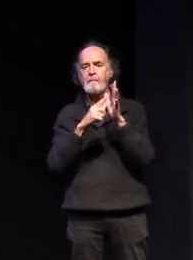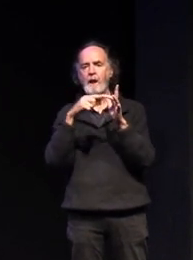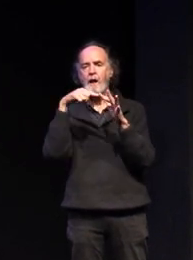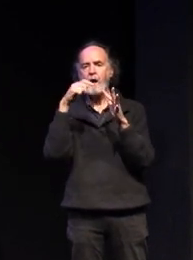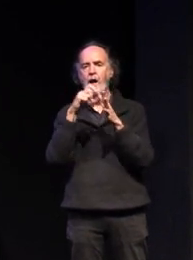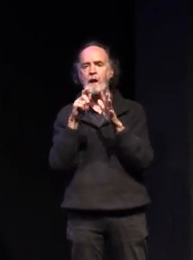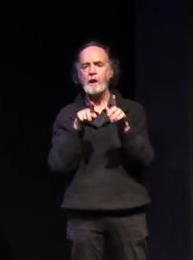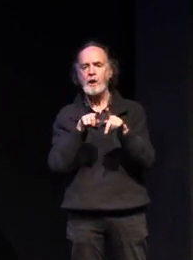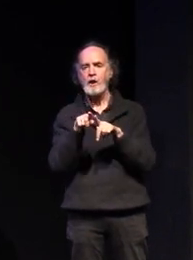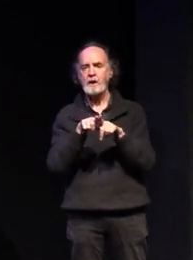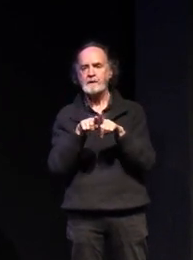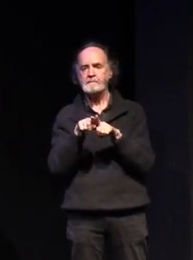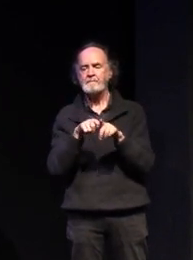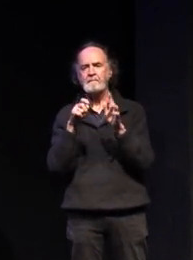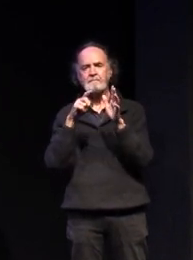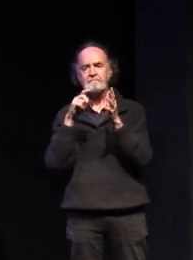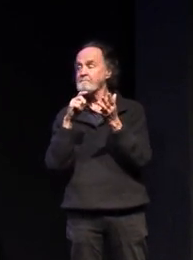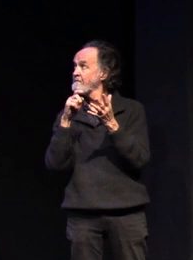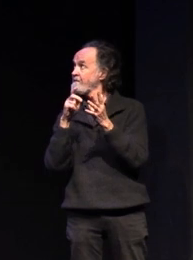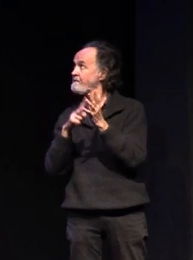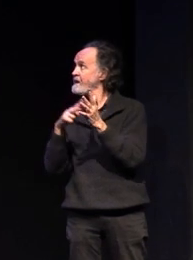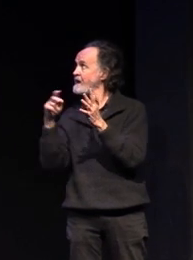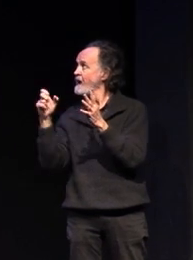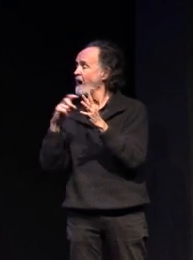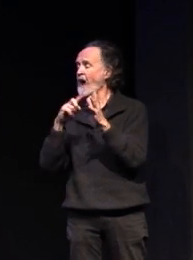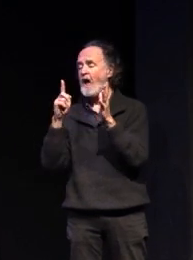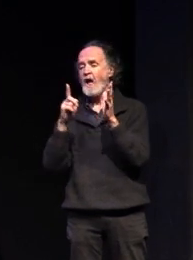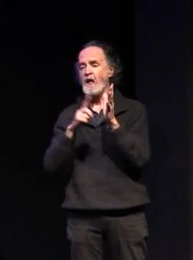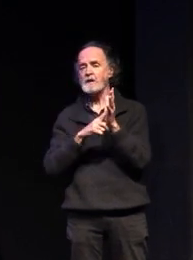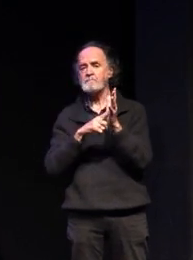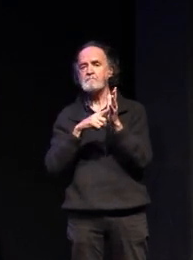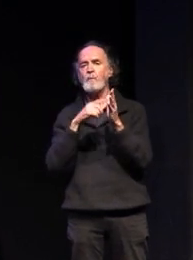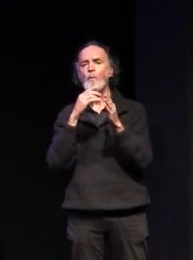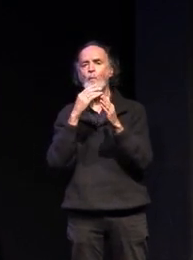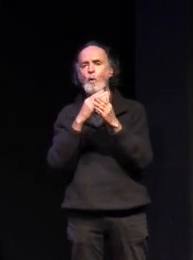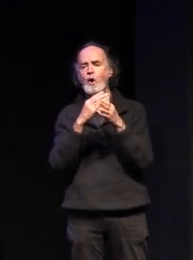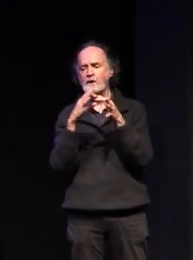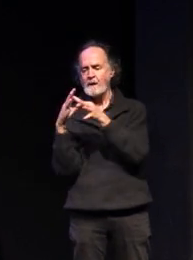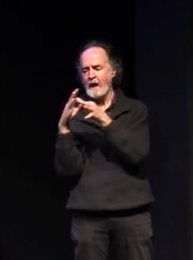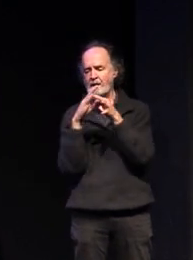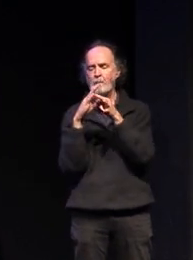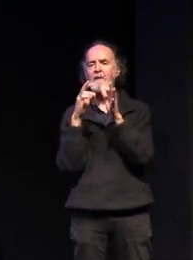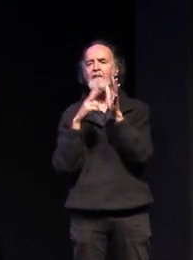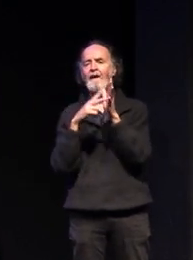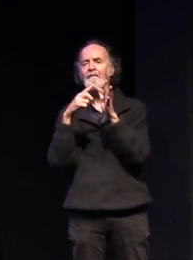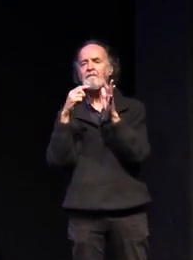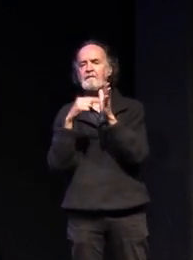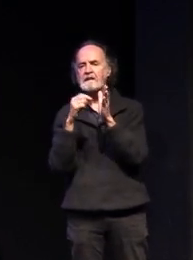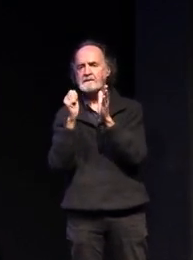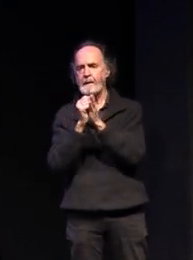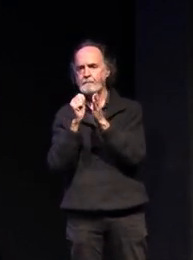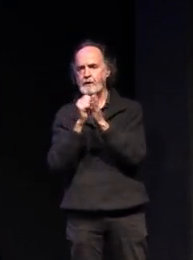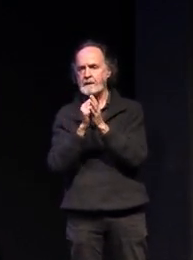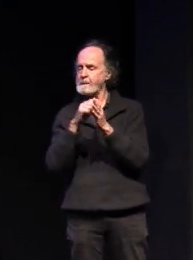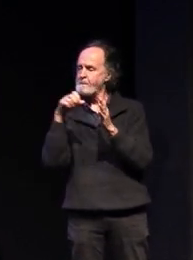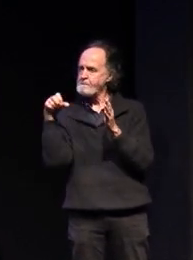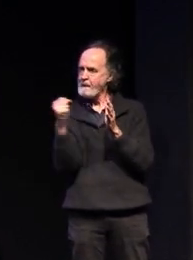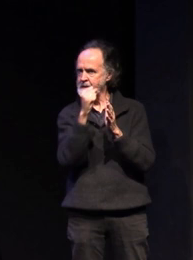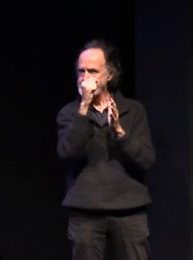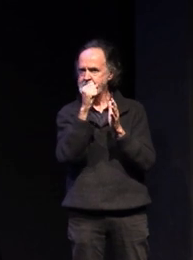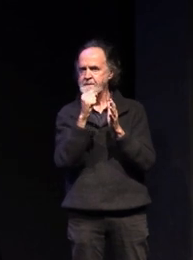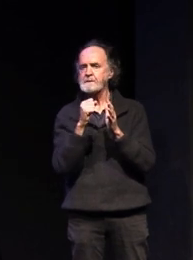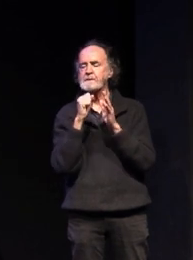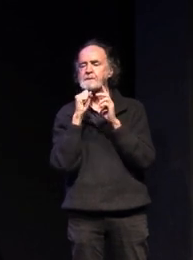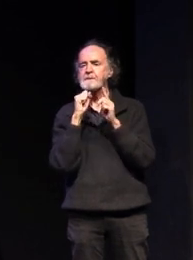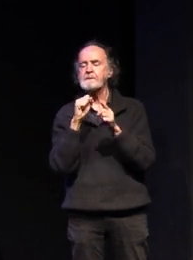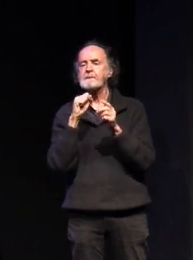so the applied learning certificate works in conjunction with a vet subject and that's a compulsory part of vcal and it